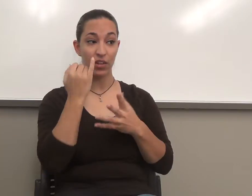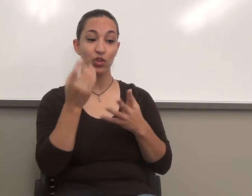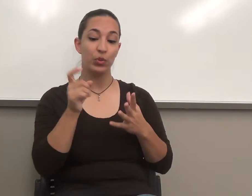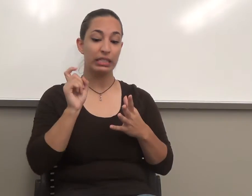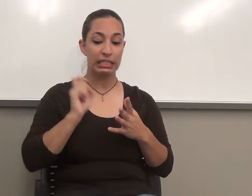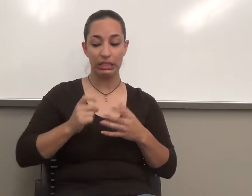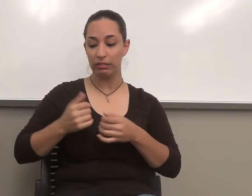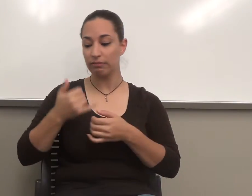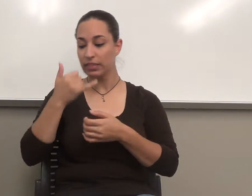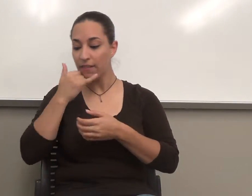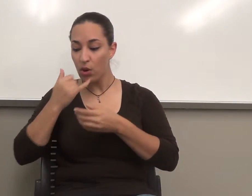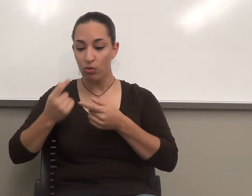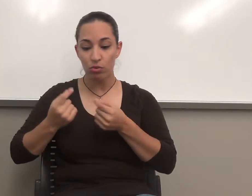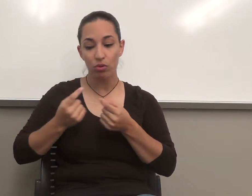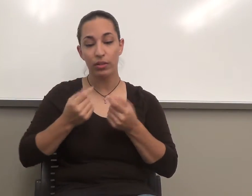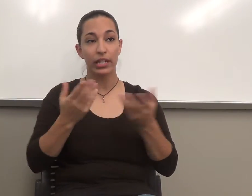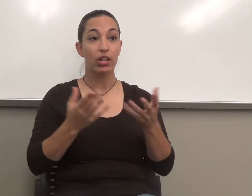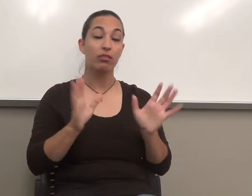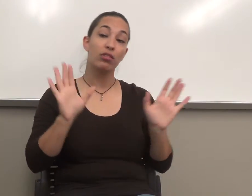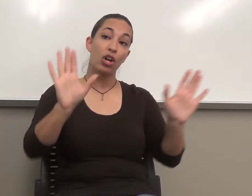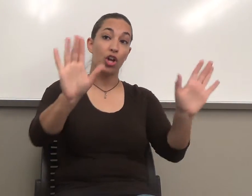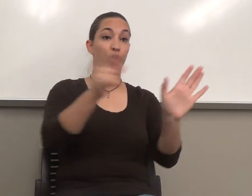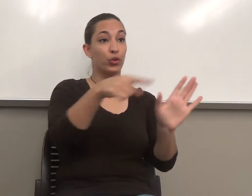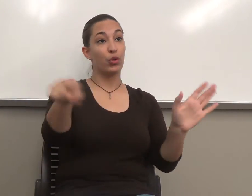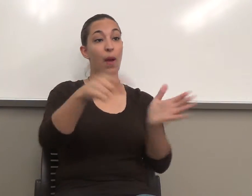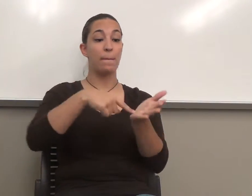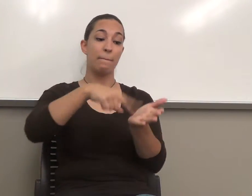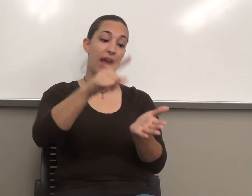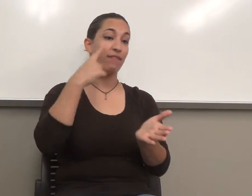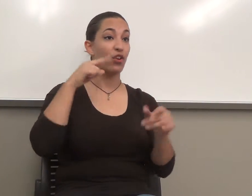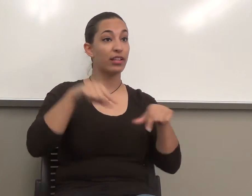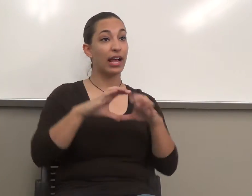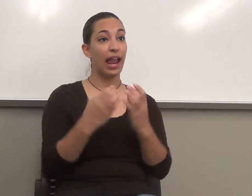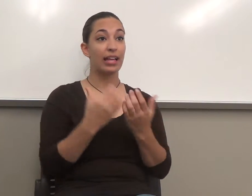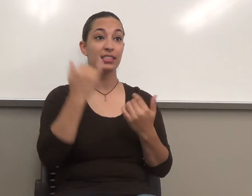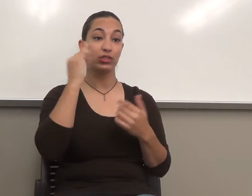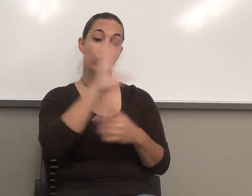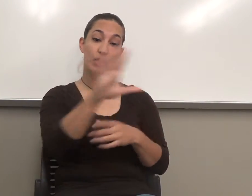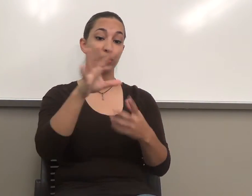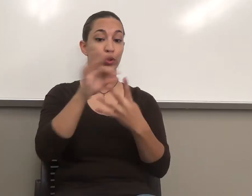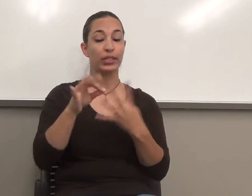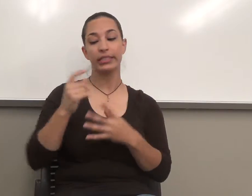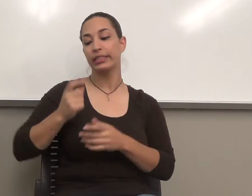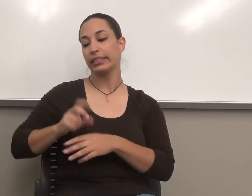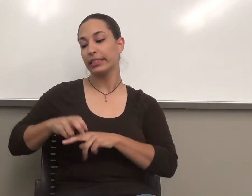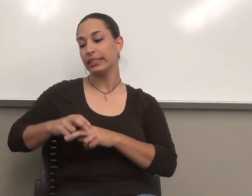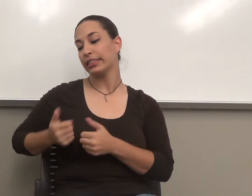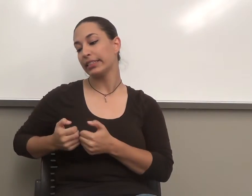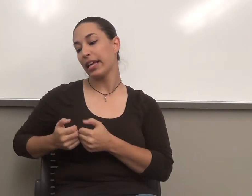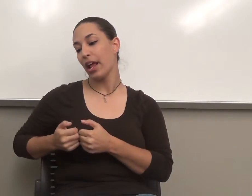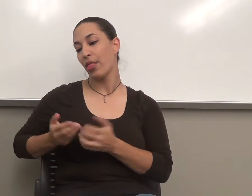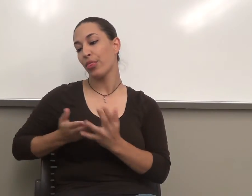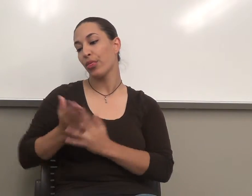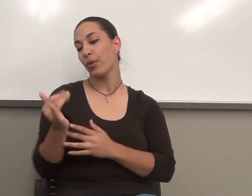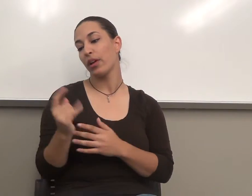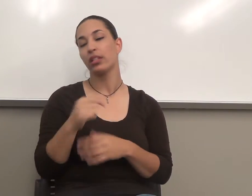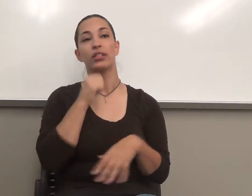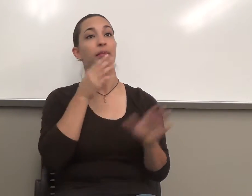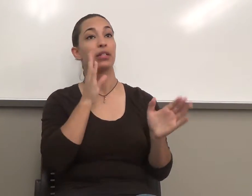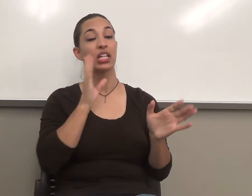you're here. You paid to come take this class. If it's your choice to sit there and text, do the whole thing, and not pay attention, it's your